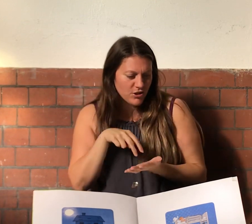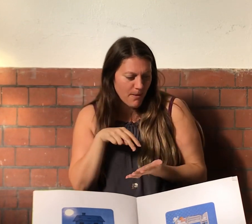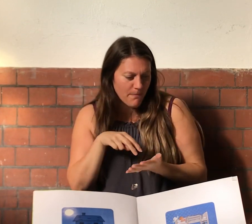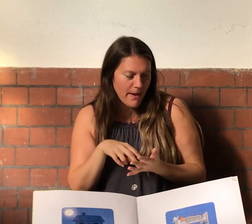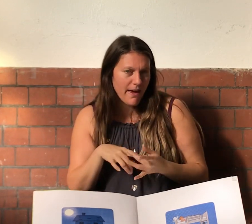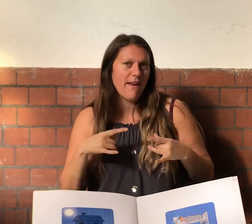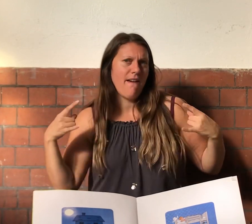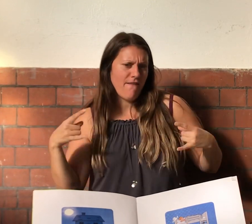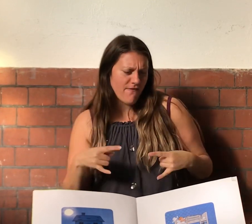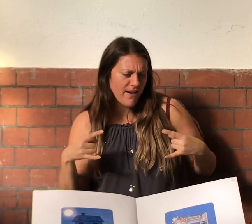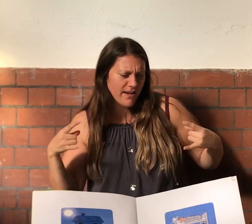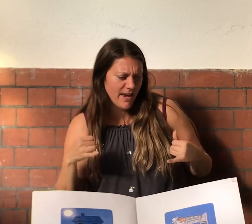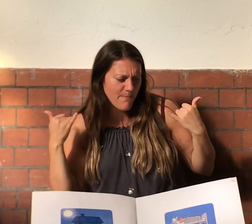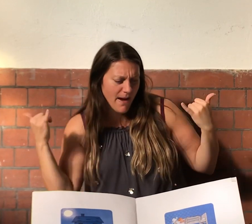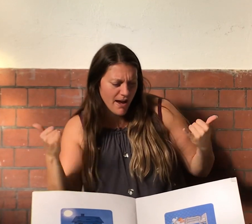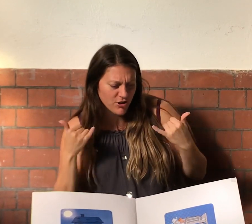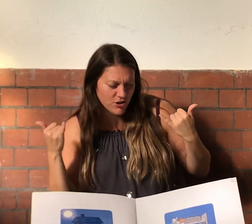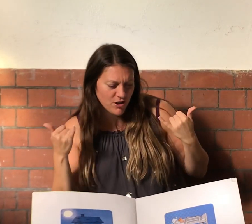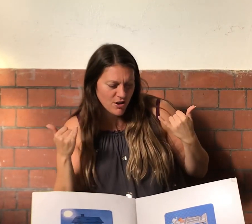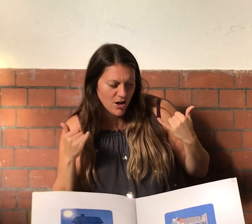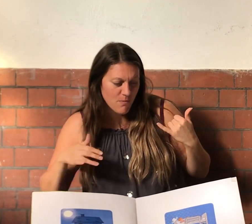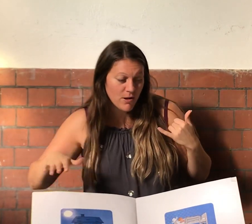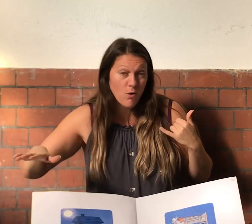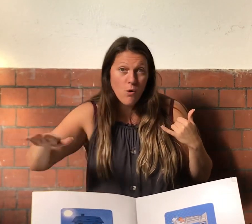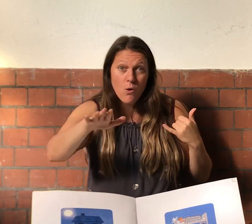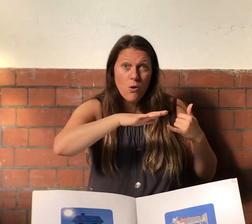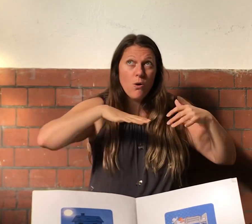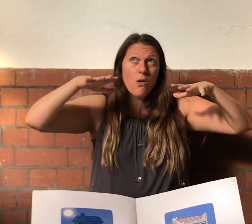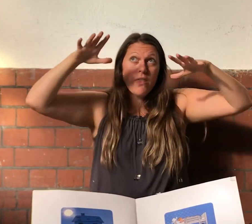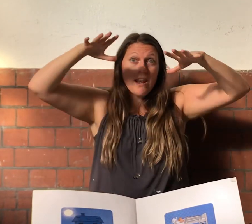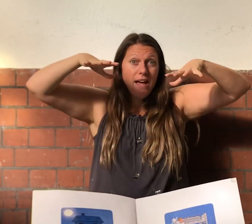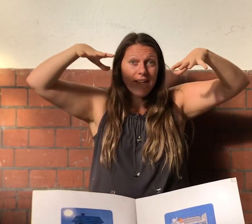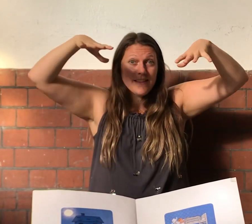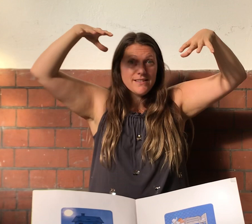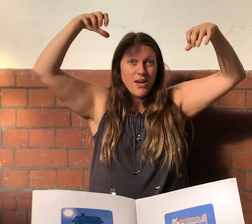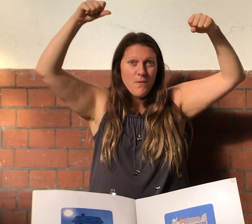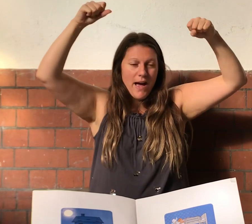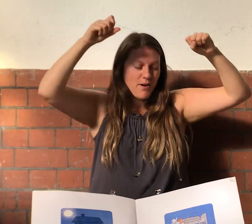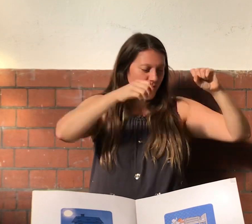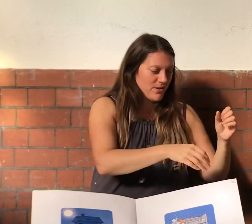jumping, funky bash when all the lights go out.